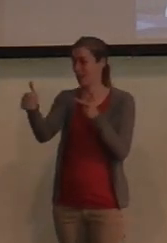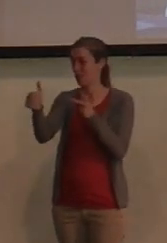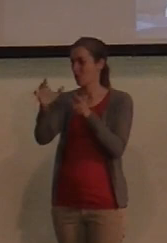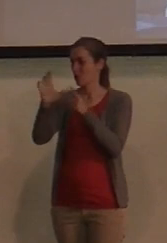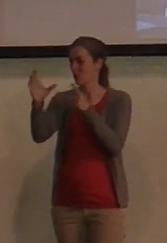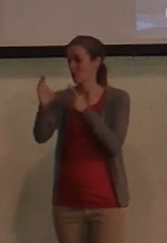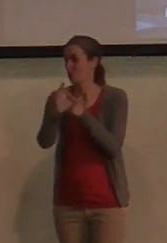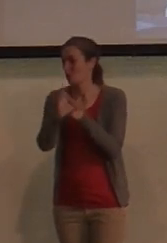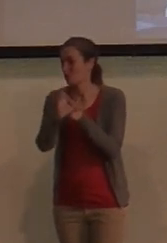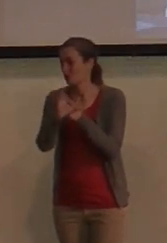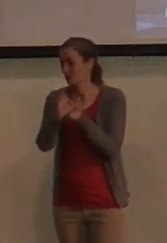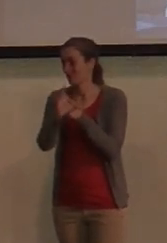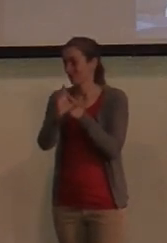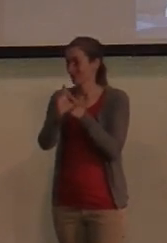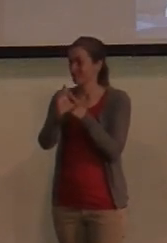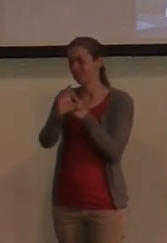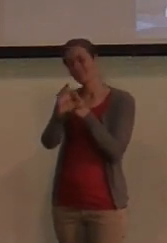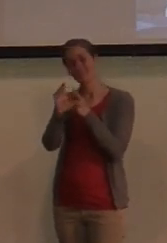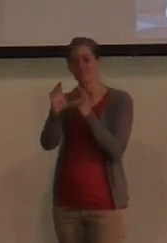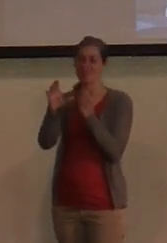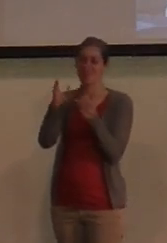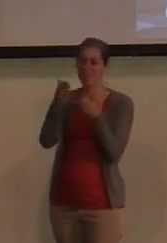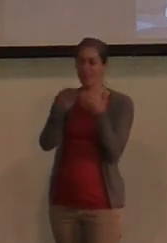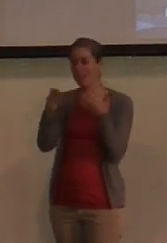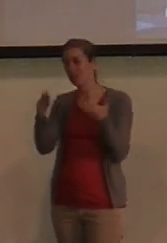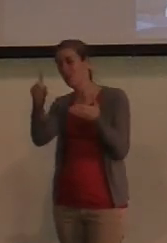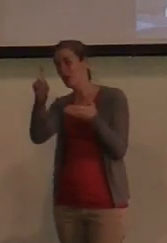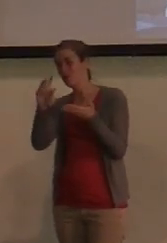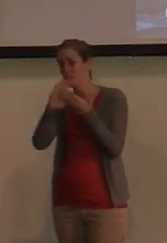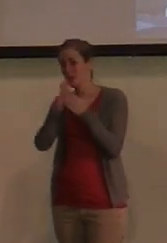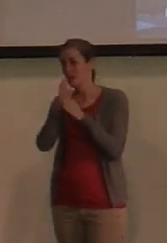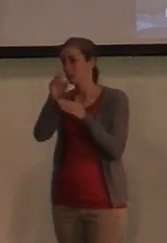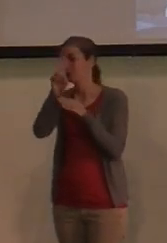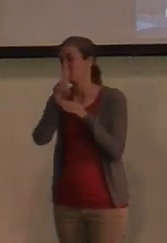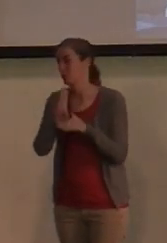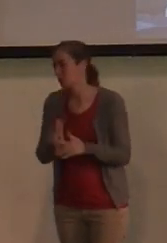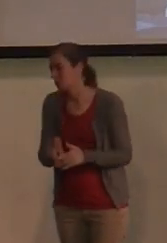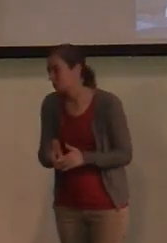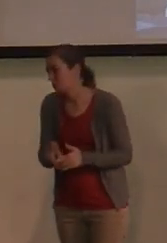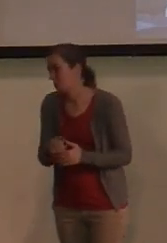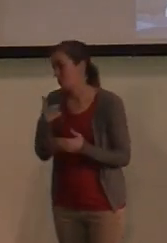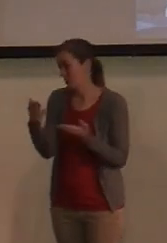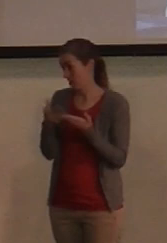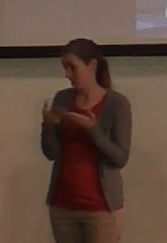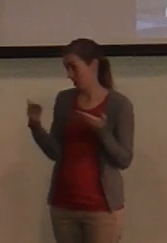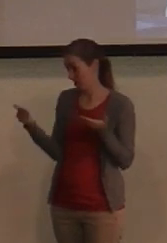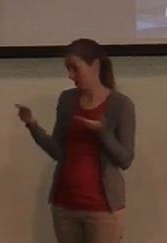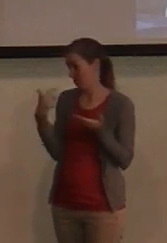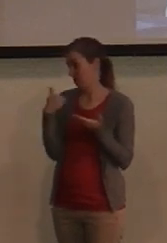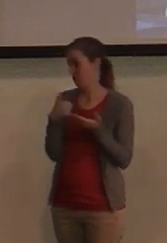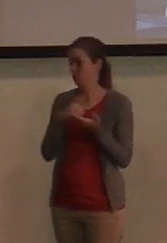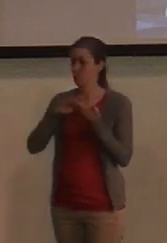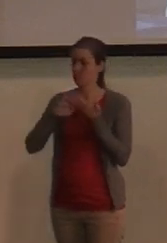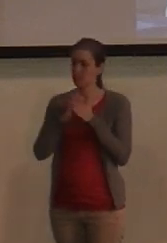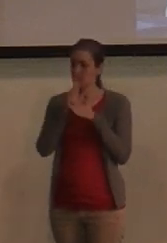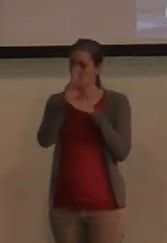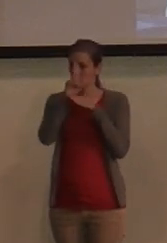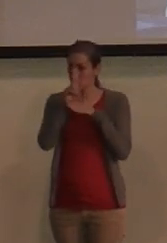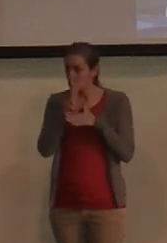another culture, there's still cultural nuances that you have to get used to. And one of the things that we got used